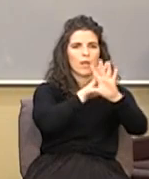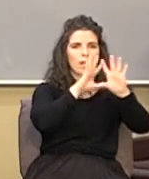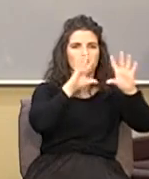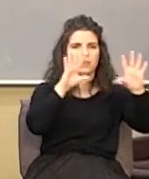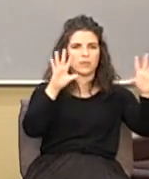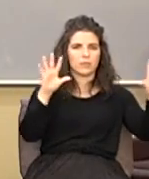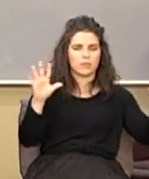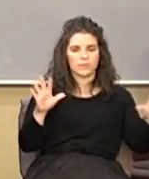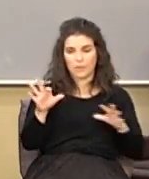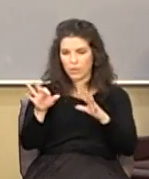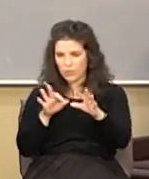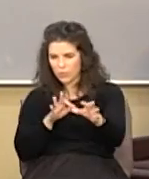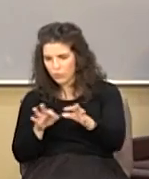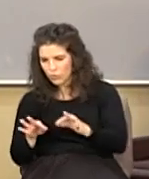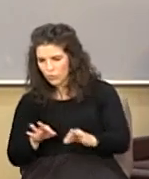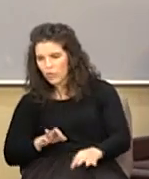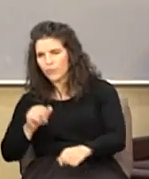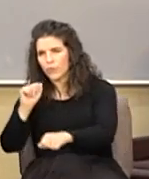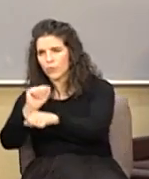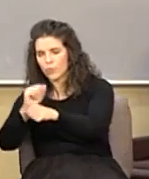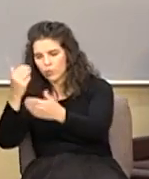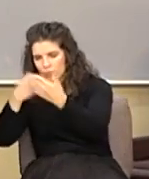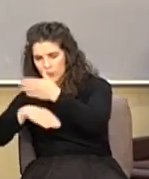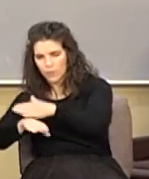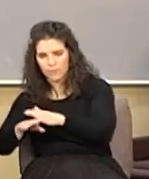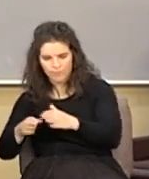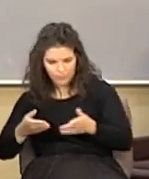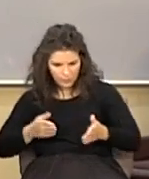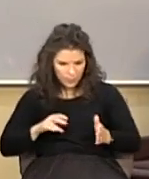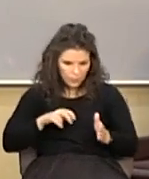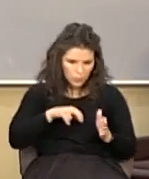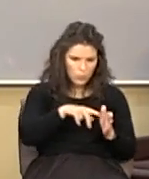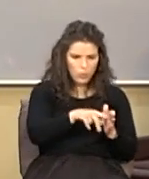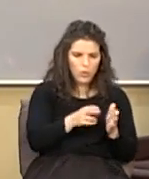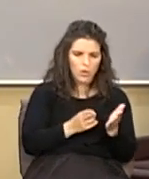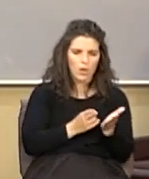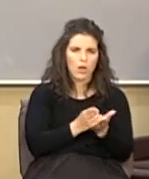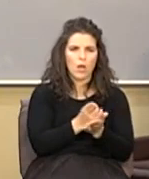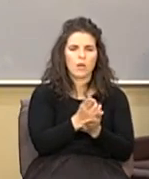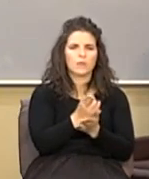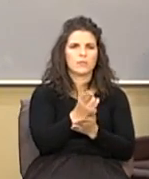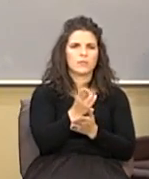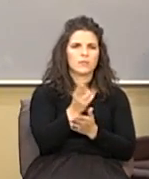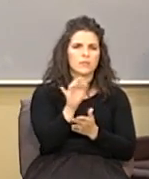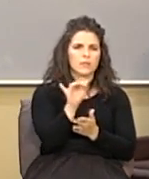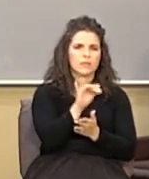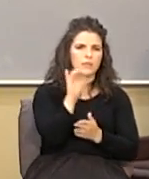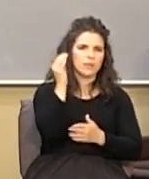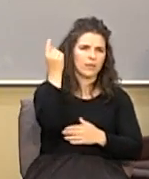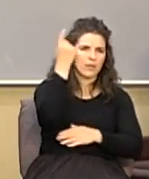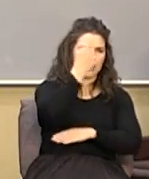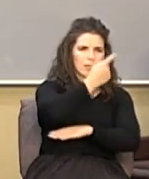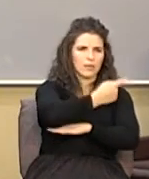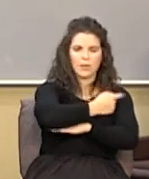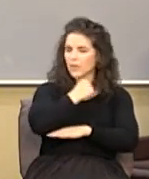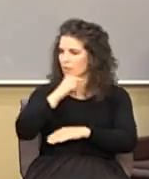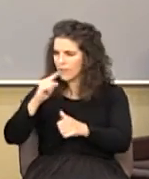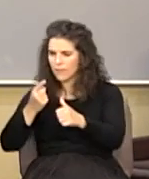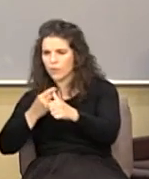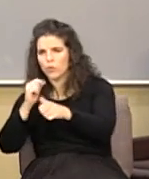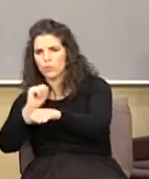now he's going to describe the works of darkness let us walk honestly as in the day not in the first work of darkness